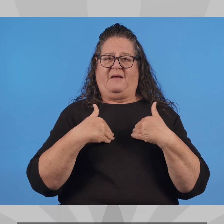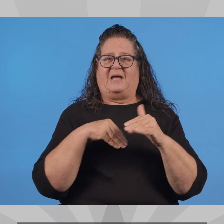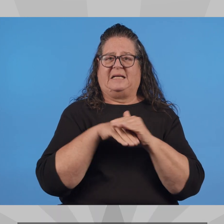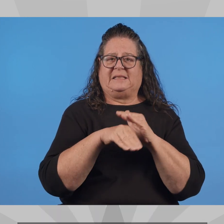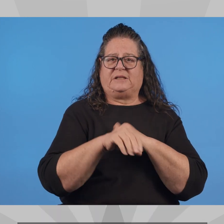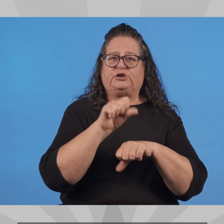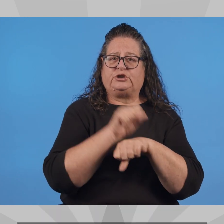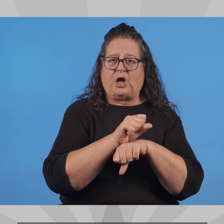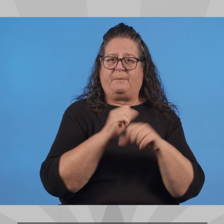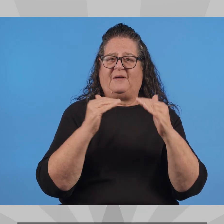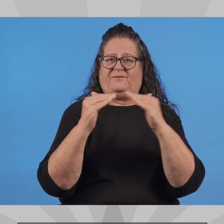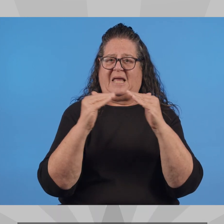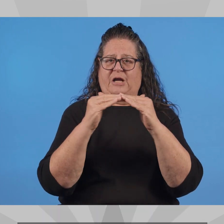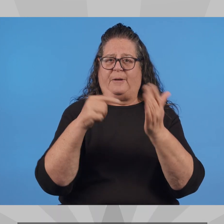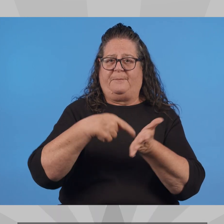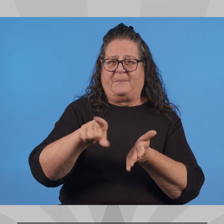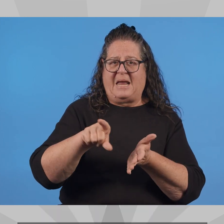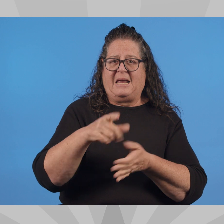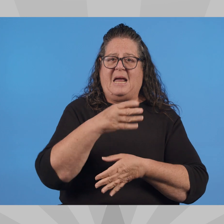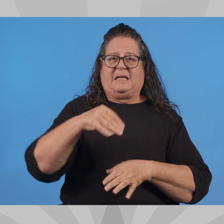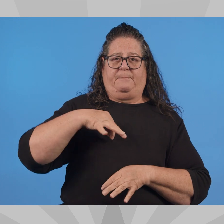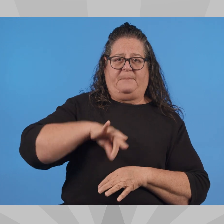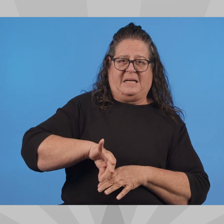jobs with fair wages and benefits.